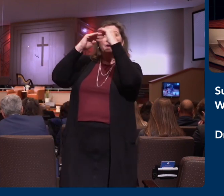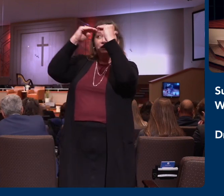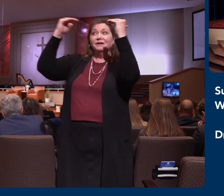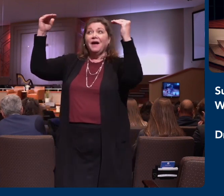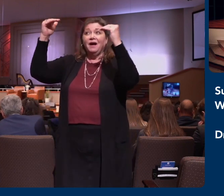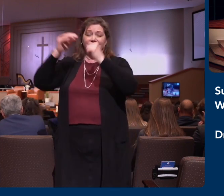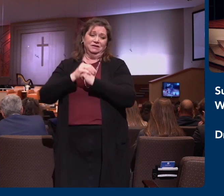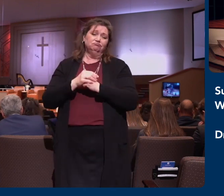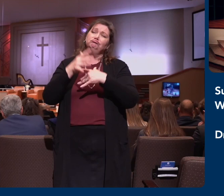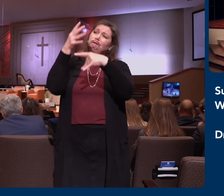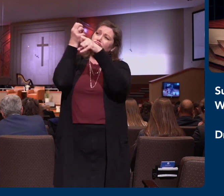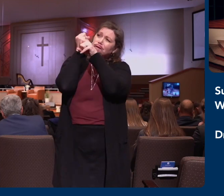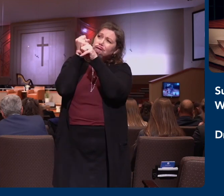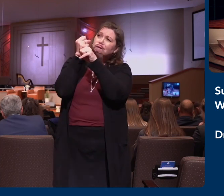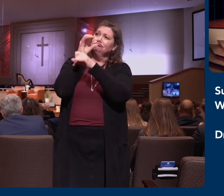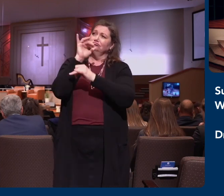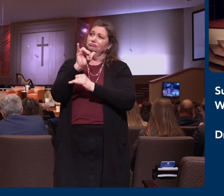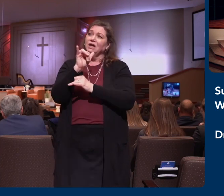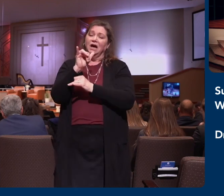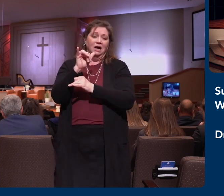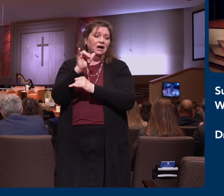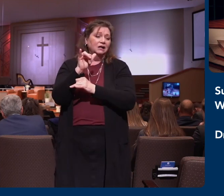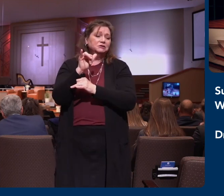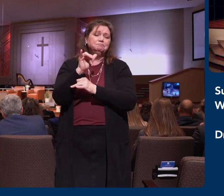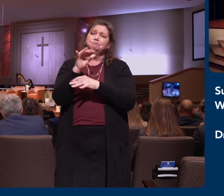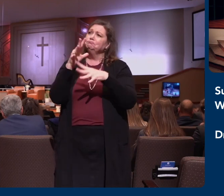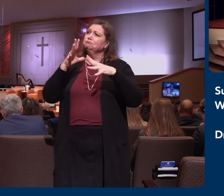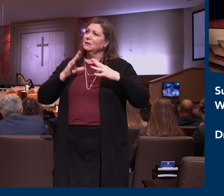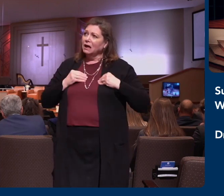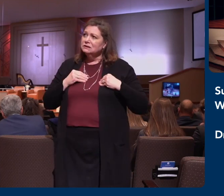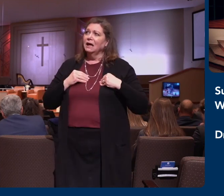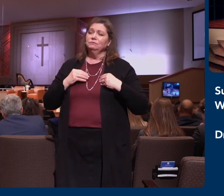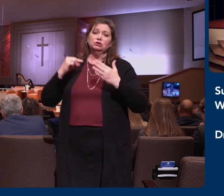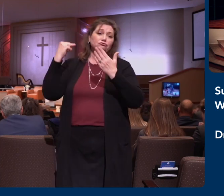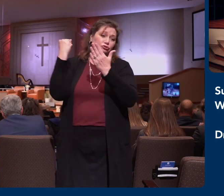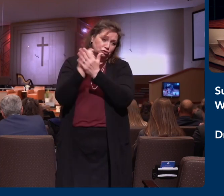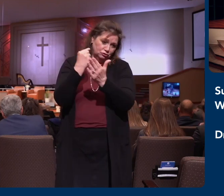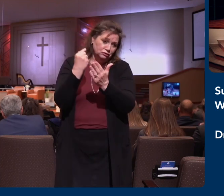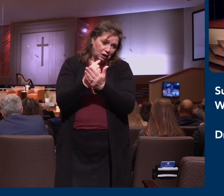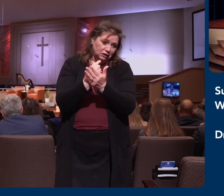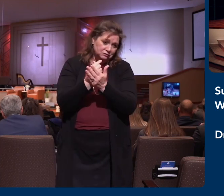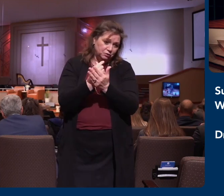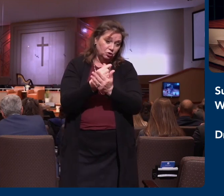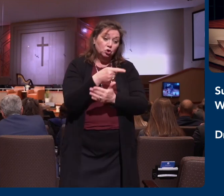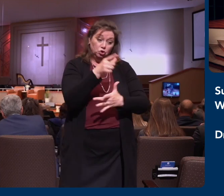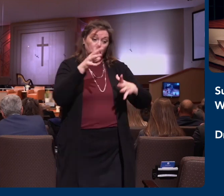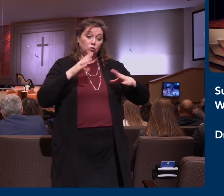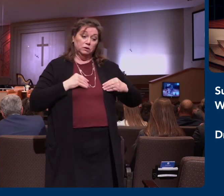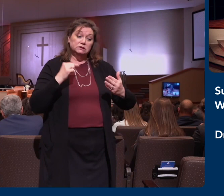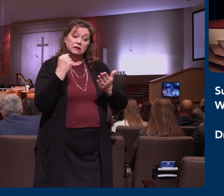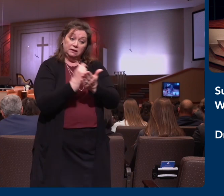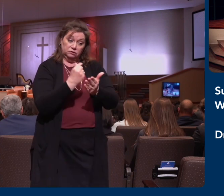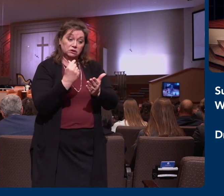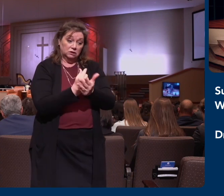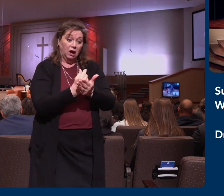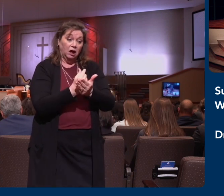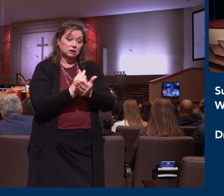before in the word of the truth of the gospel, which is come unto you as it is in all the world and bringeth forth fruit as it doth